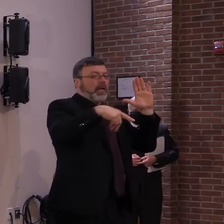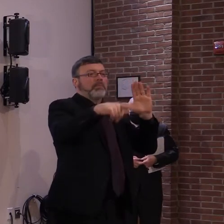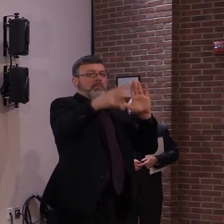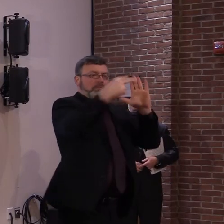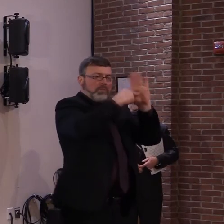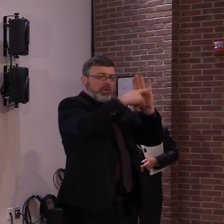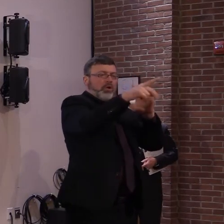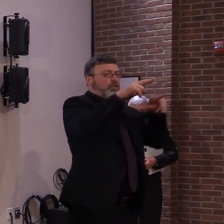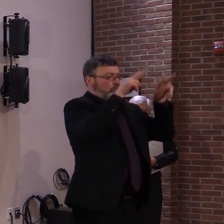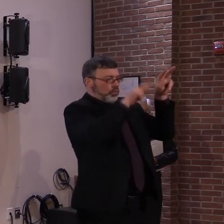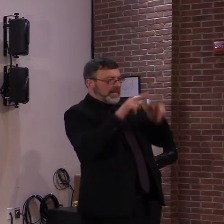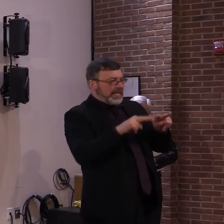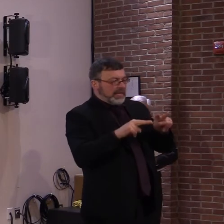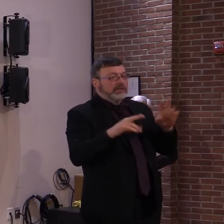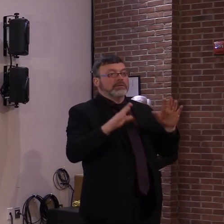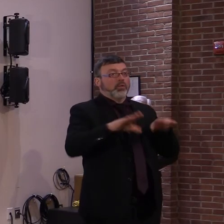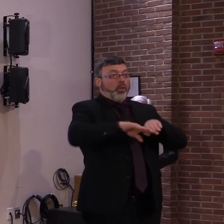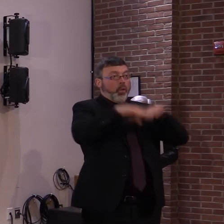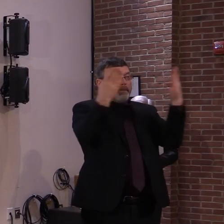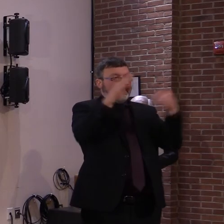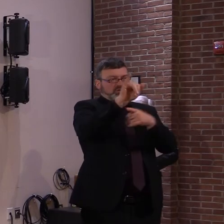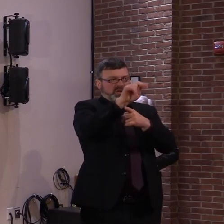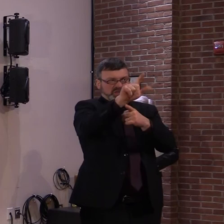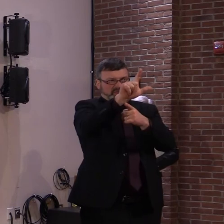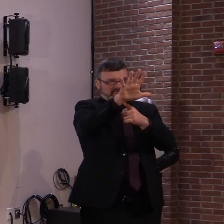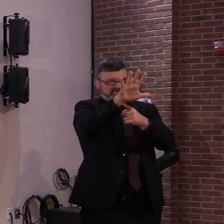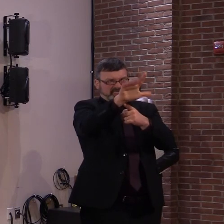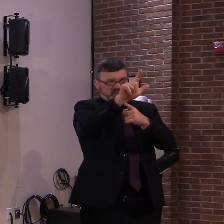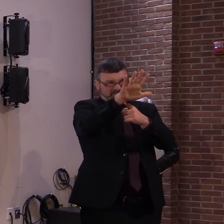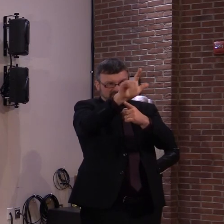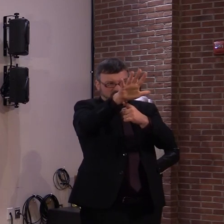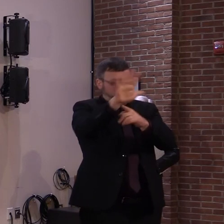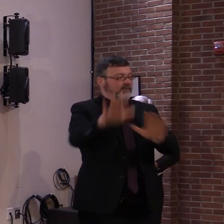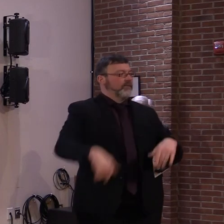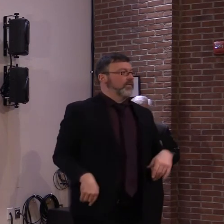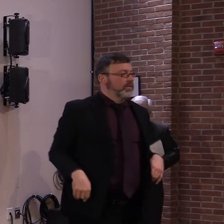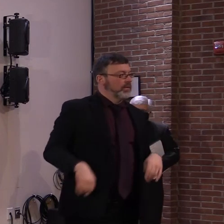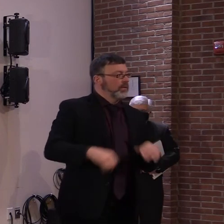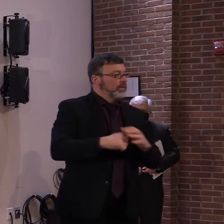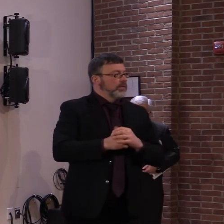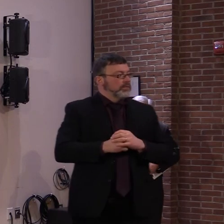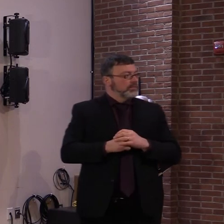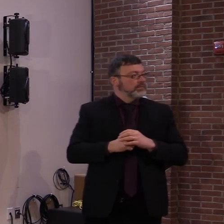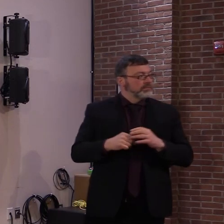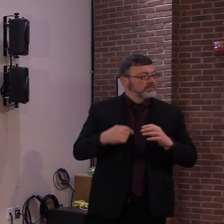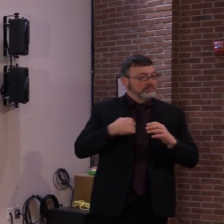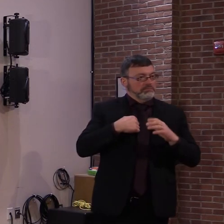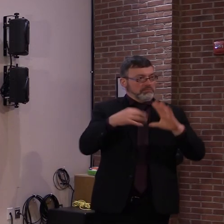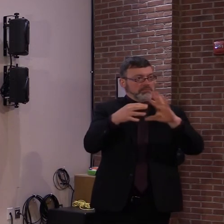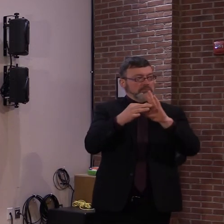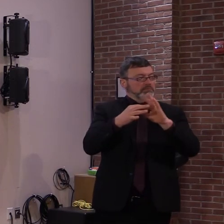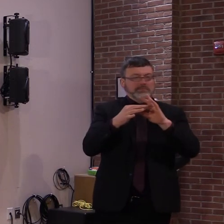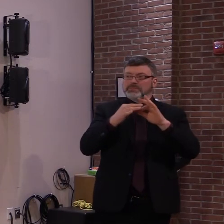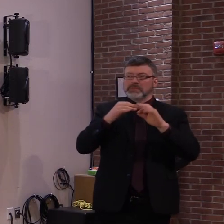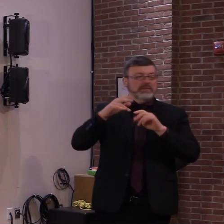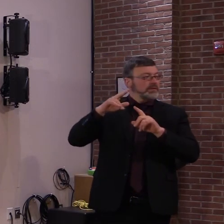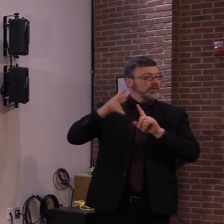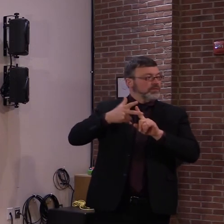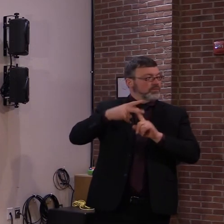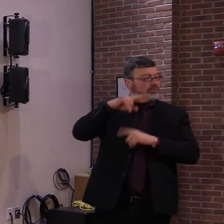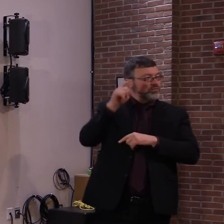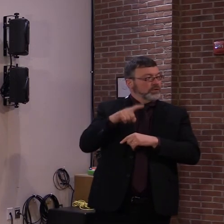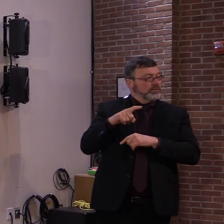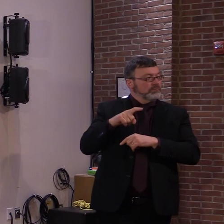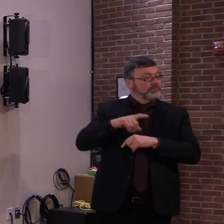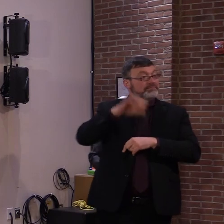And do you know yet, will the clinics, the vaccination clinics, have the same type of availability as the testing centers that have been ramped